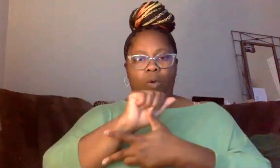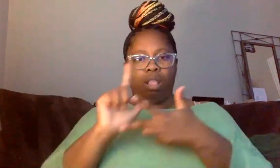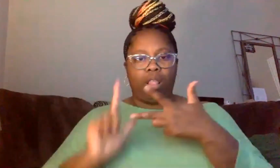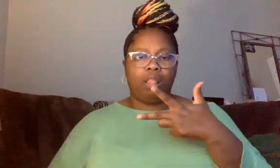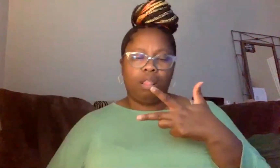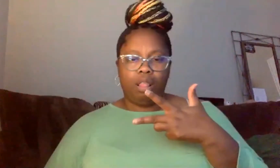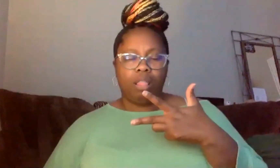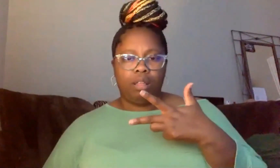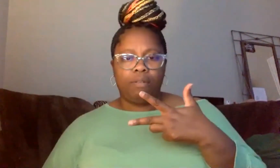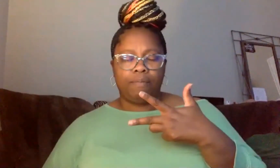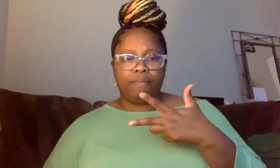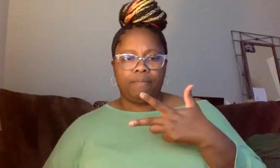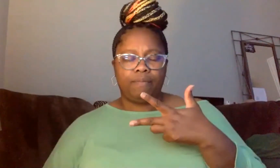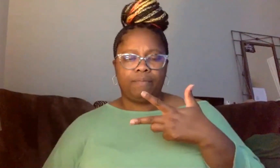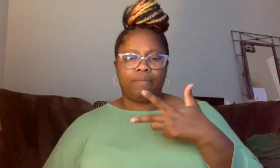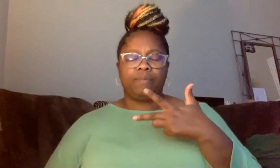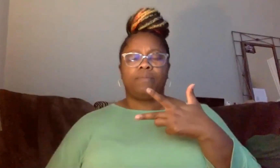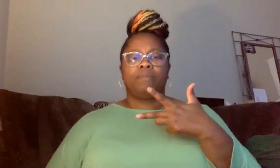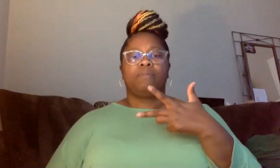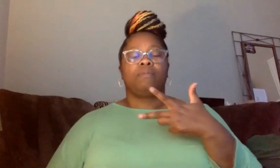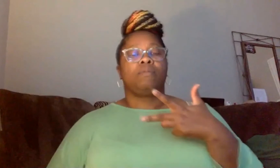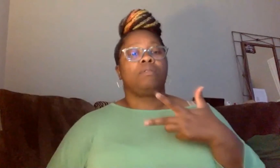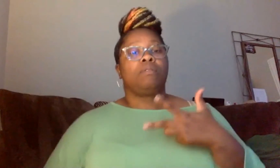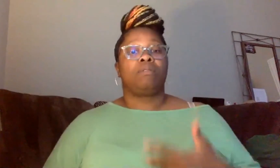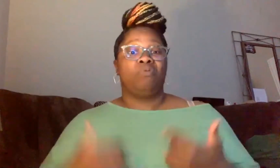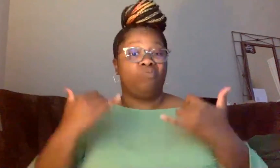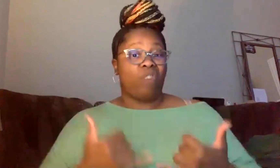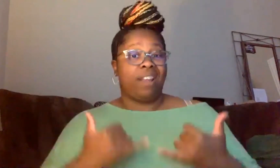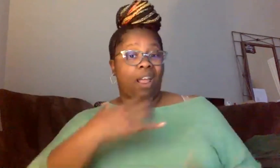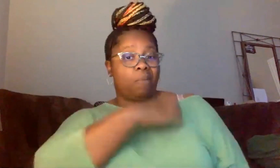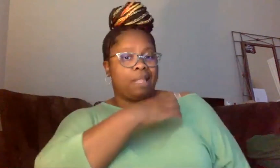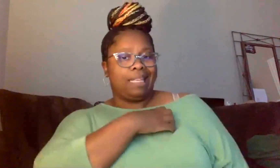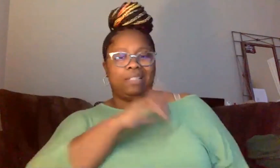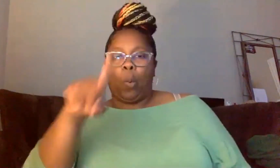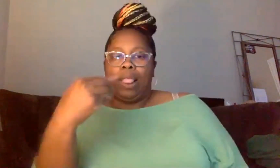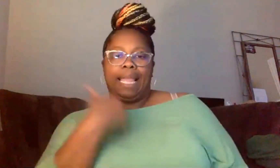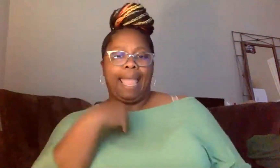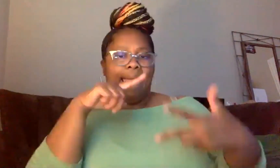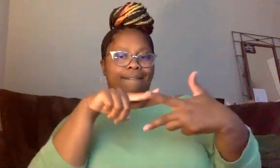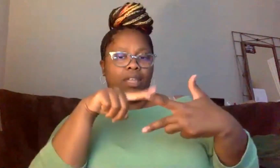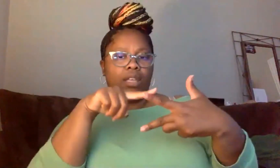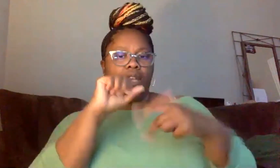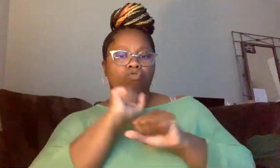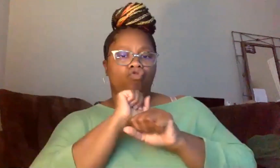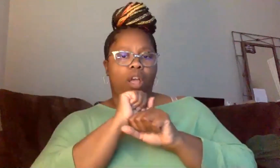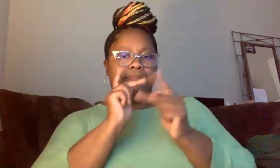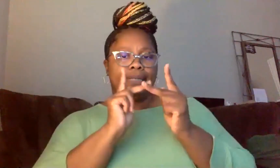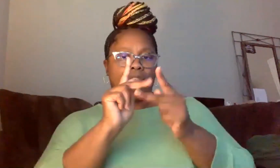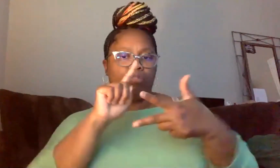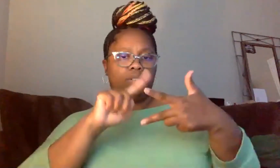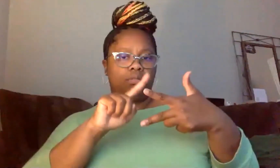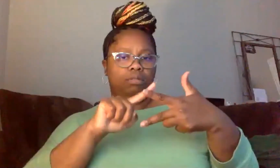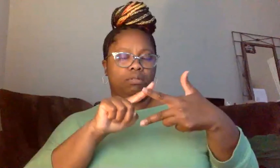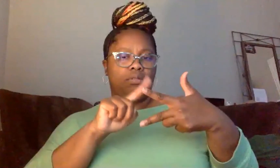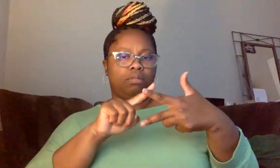Police are operating in only positional authority. And every single person who only uses positional